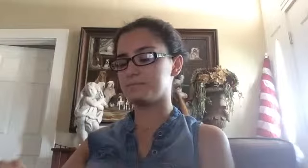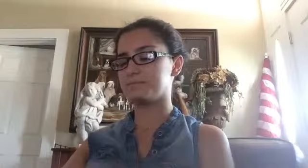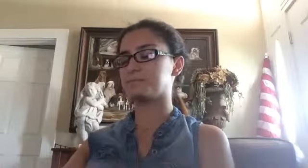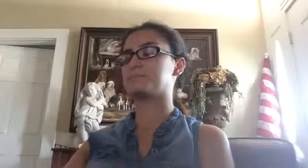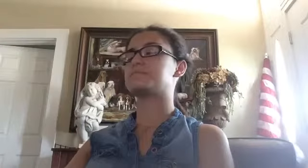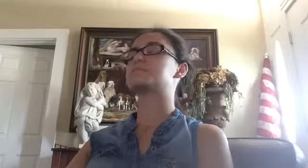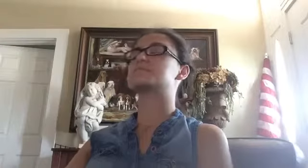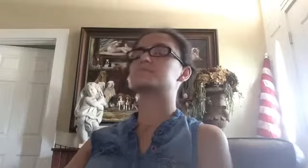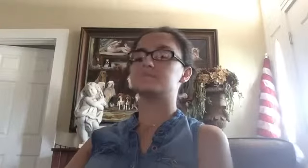down.